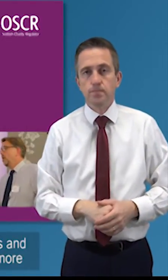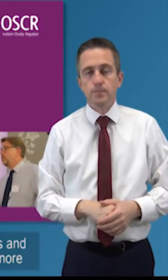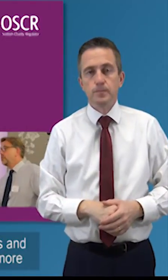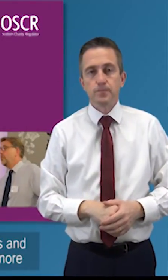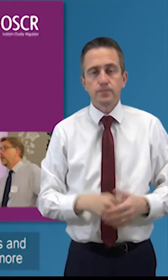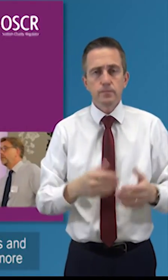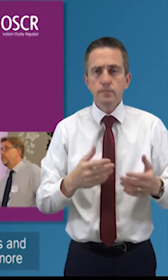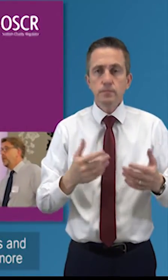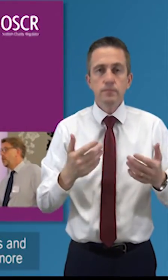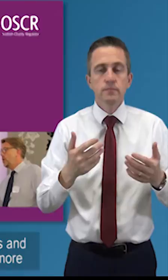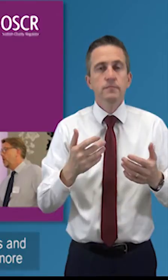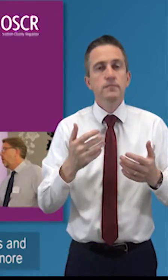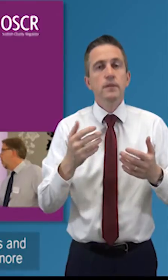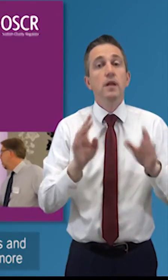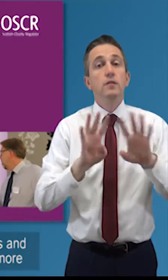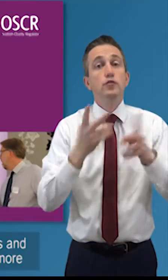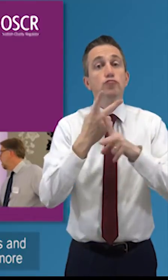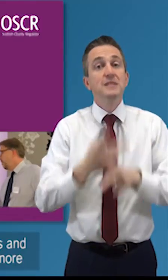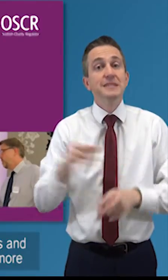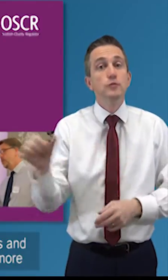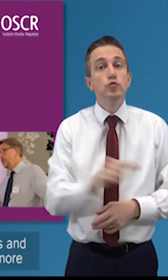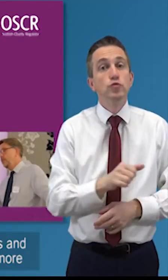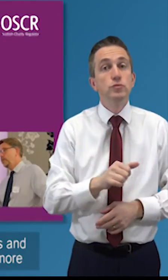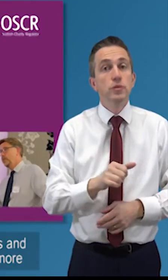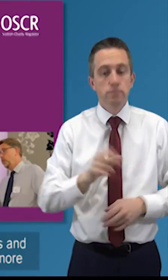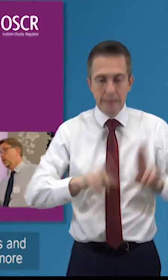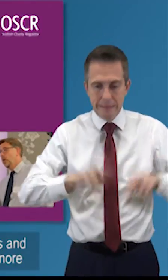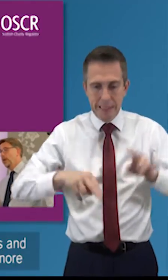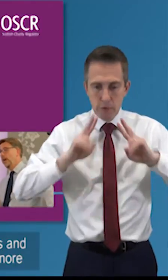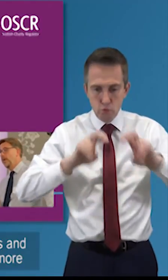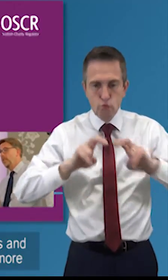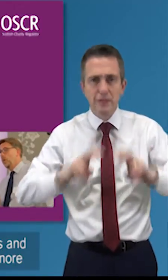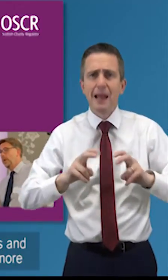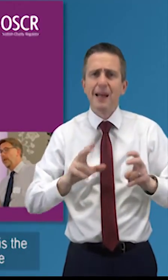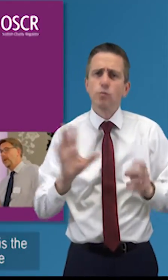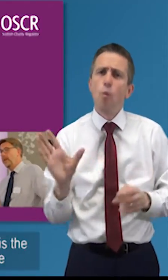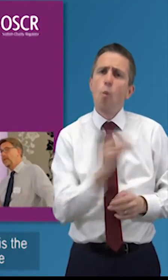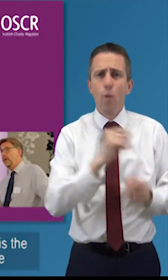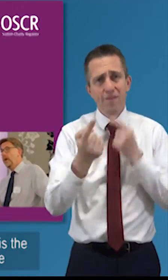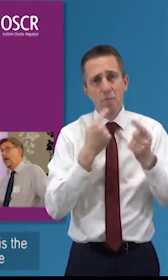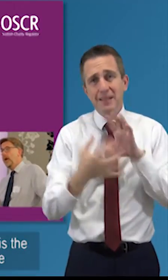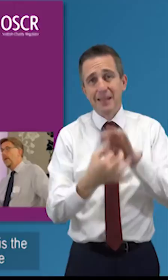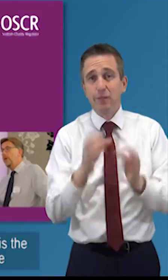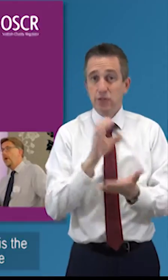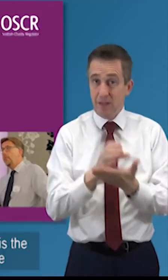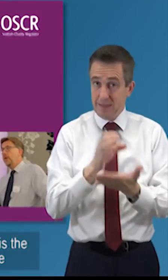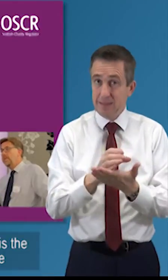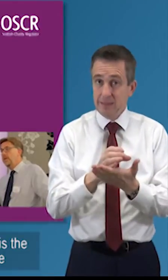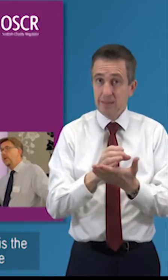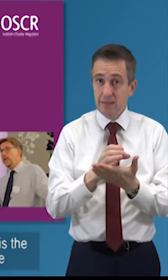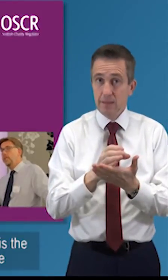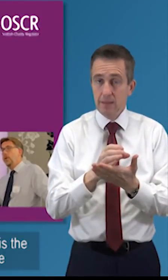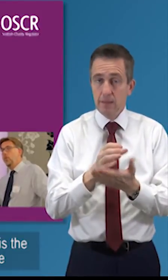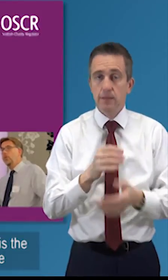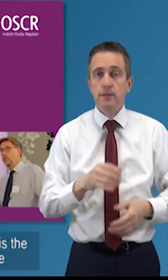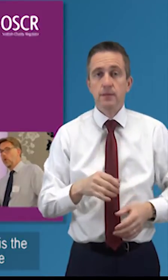you that scrutinize information on activities and achievements and we'll talk a little bit about that more about that later um but